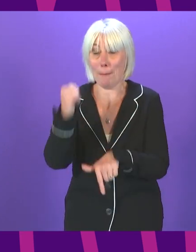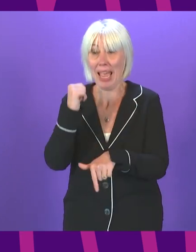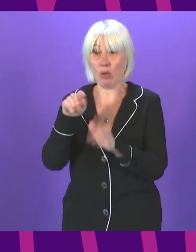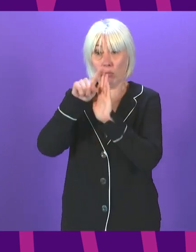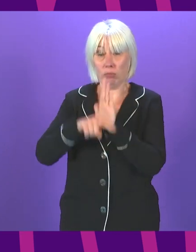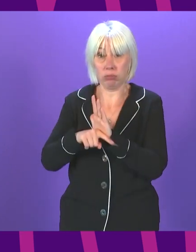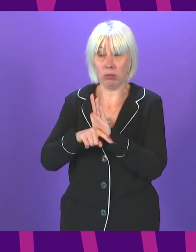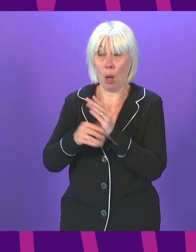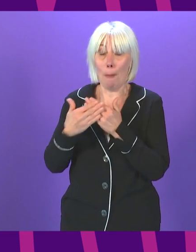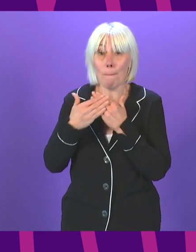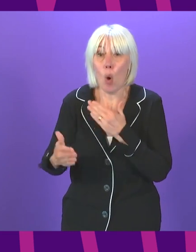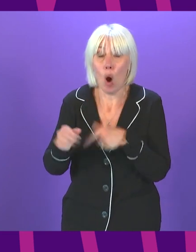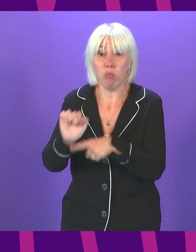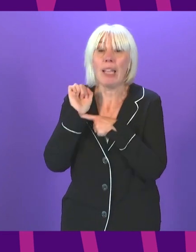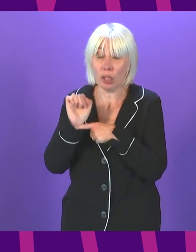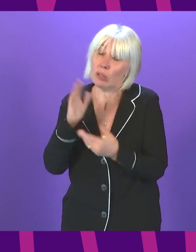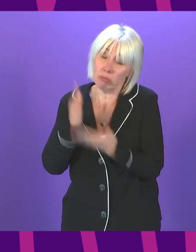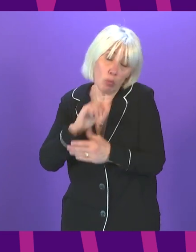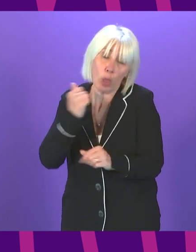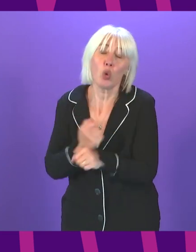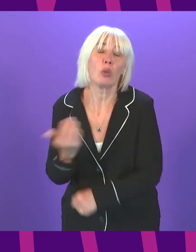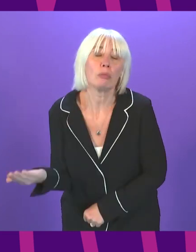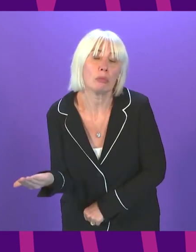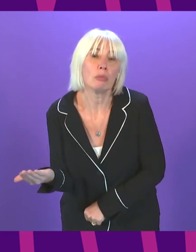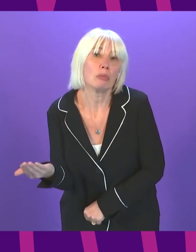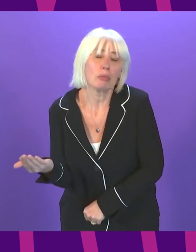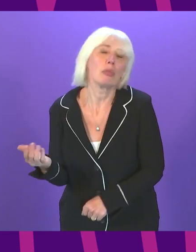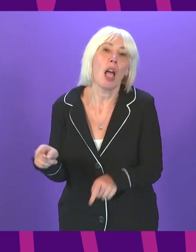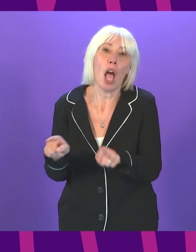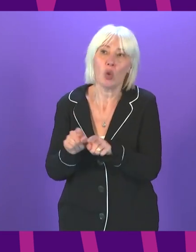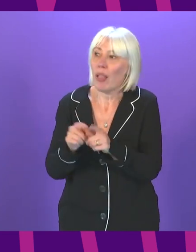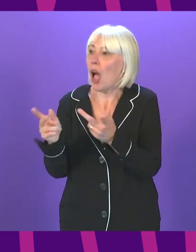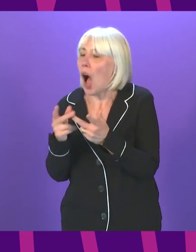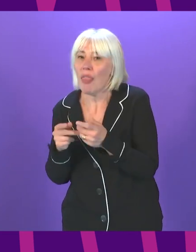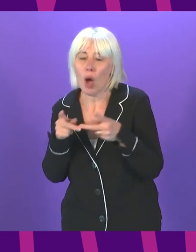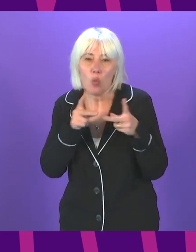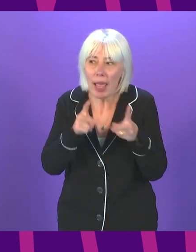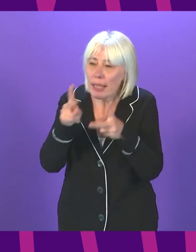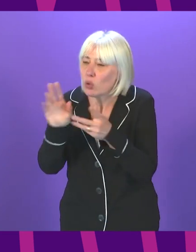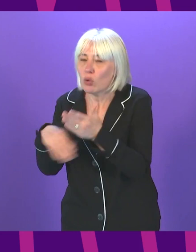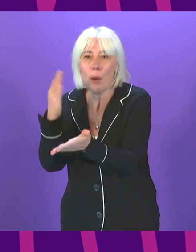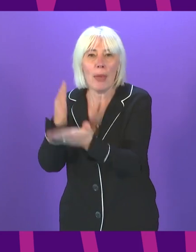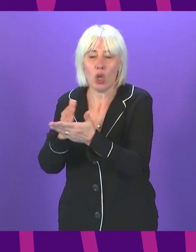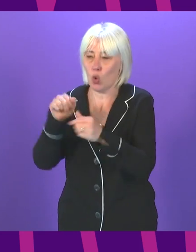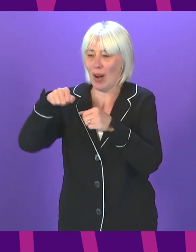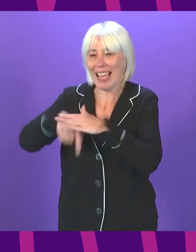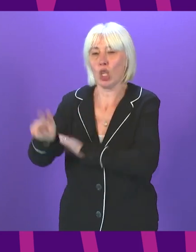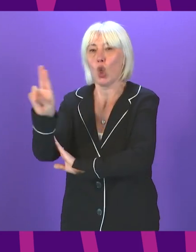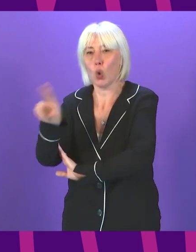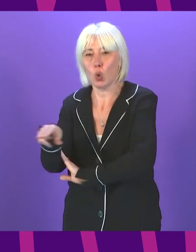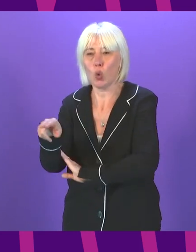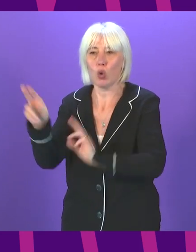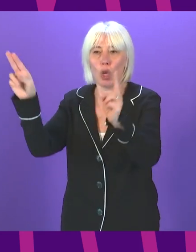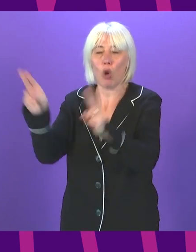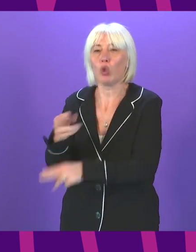and put in place greater protections, that will be done. Of course, we are taking a number of other steps to try to ensure that the school settings are